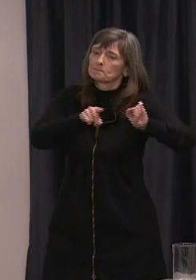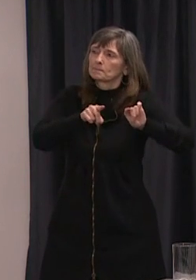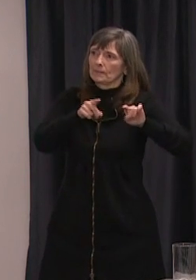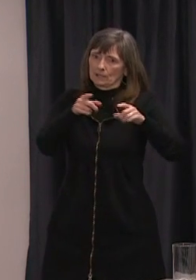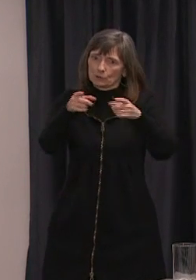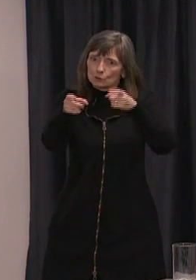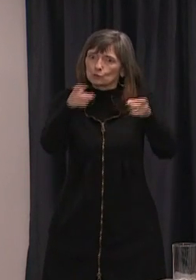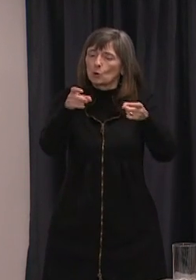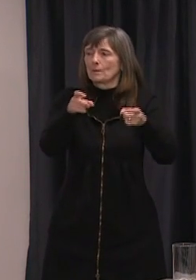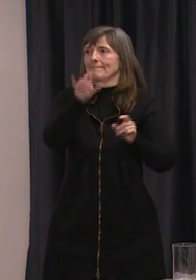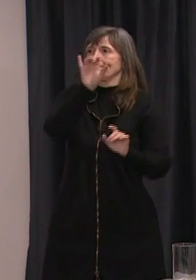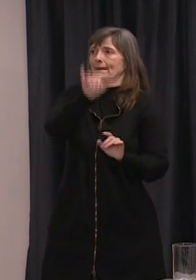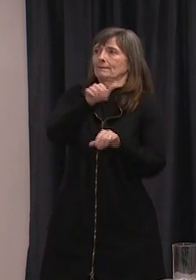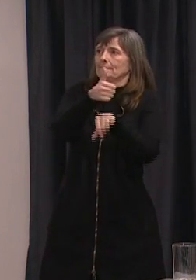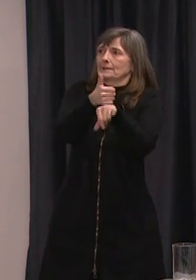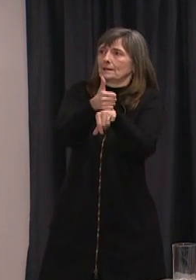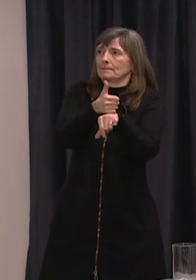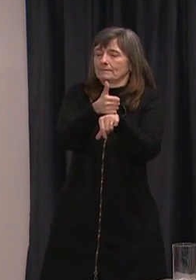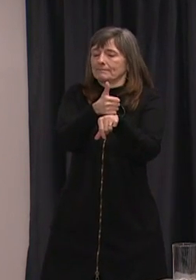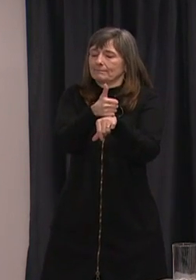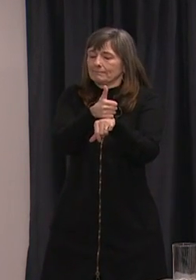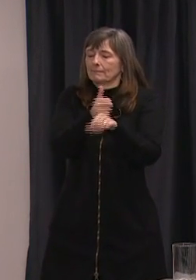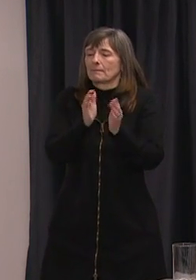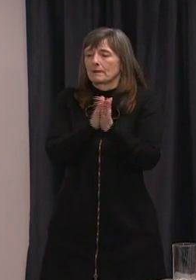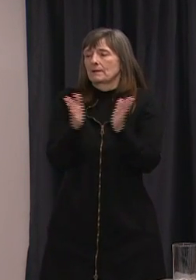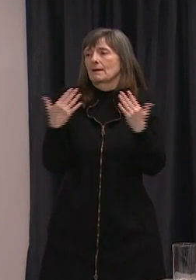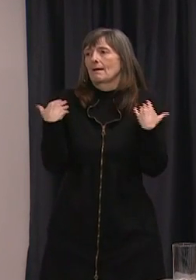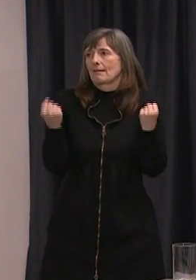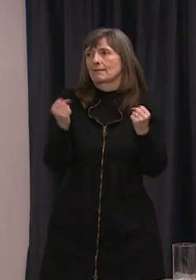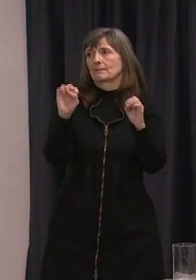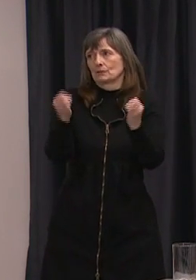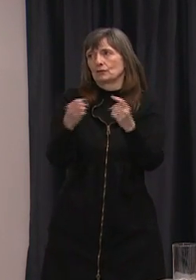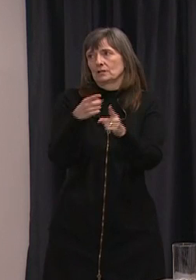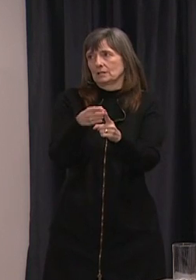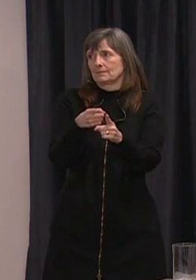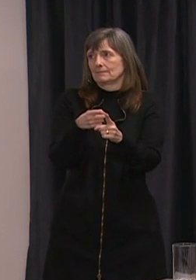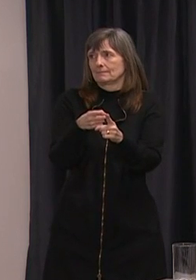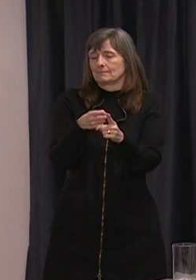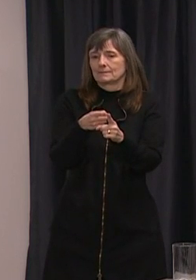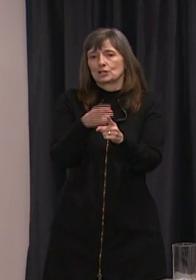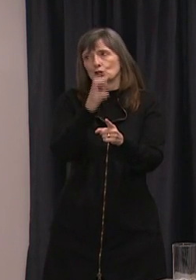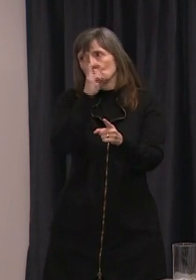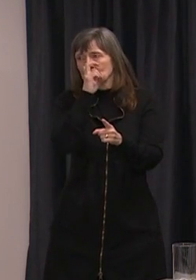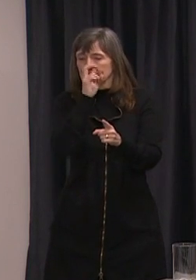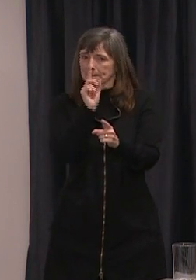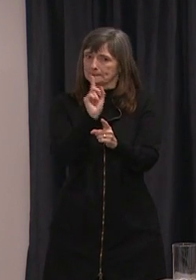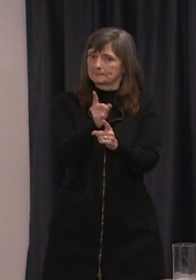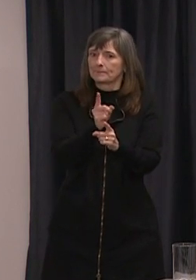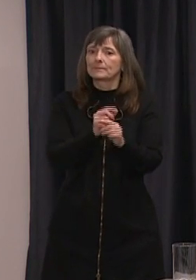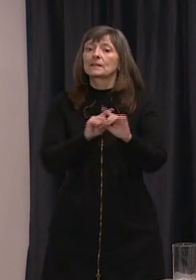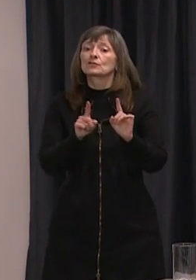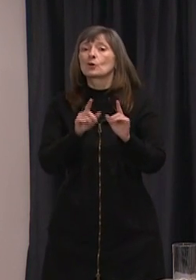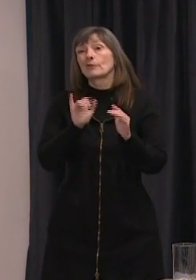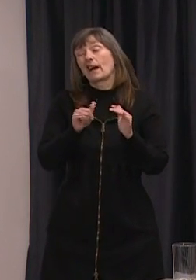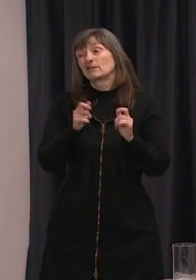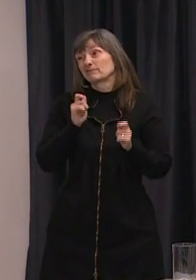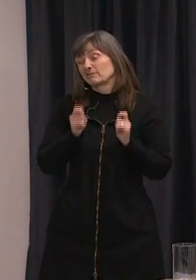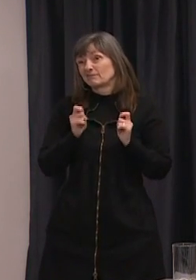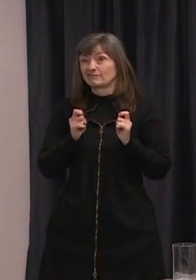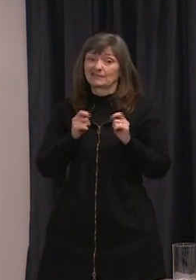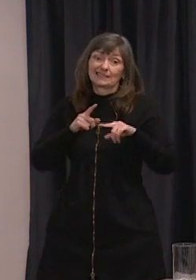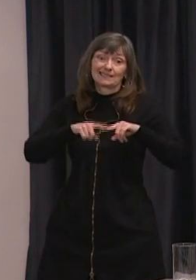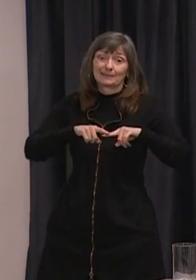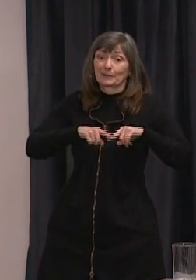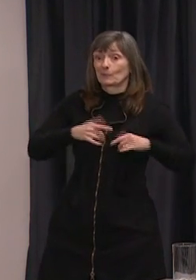control that event and uh so there are it's variable as the events can be variable and and